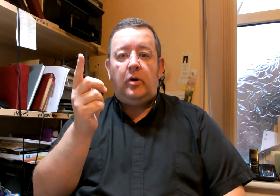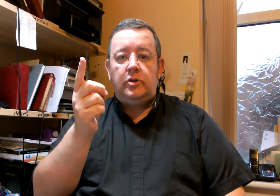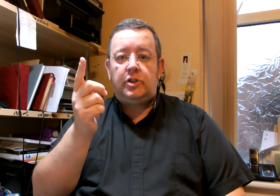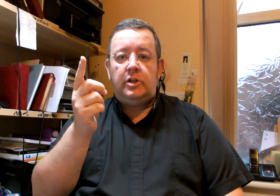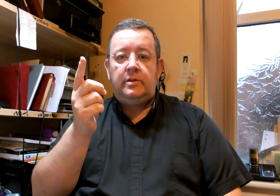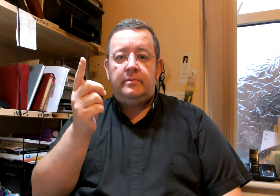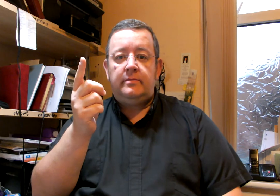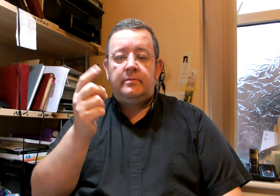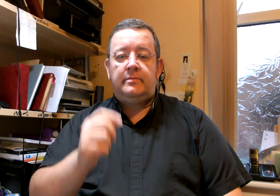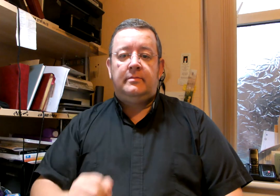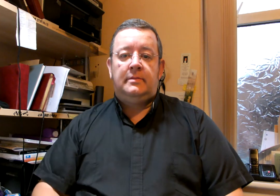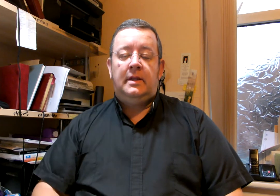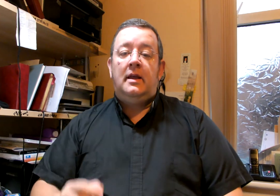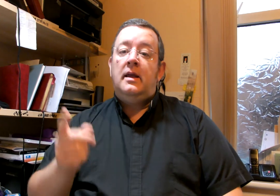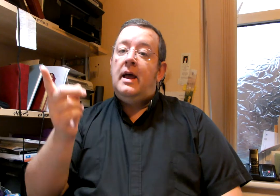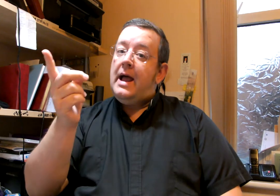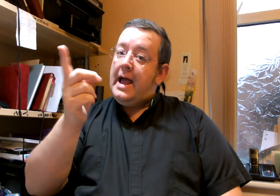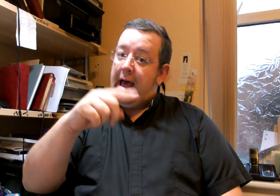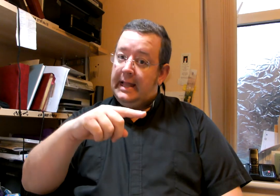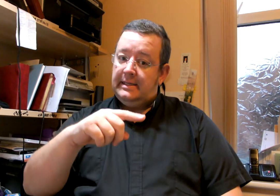but and